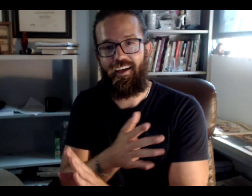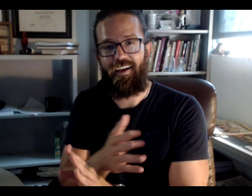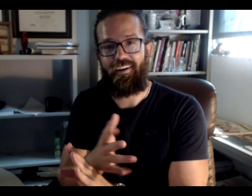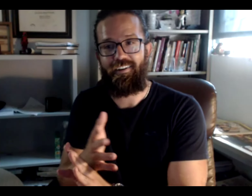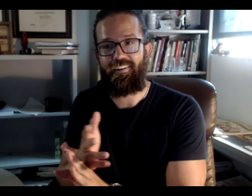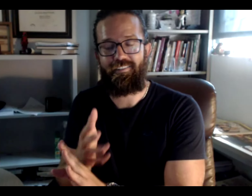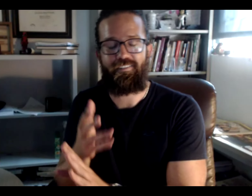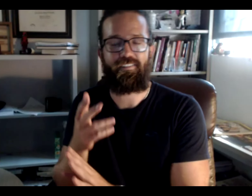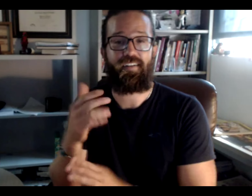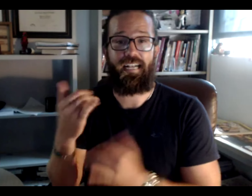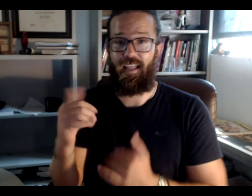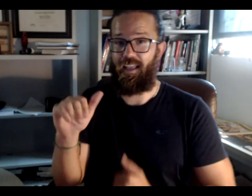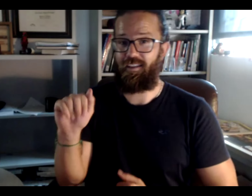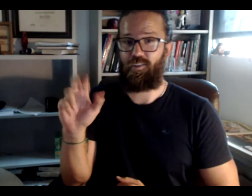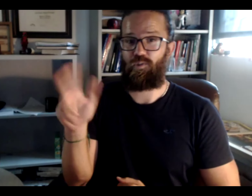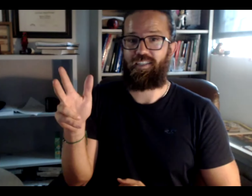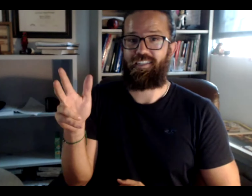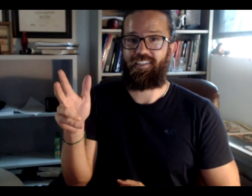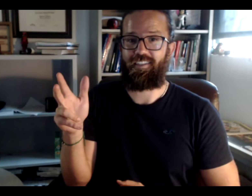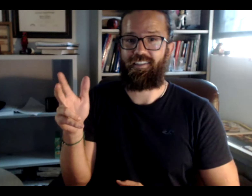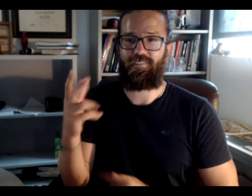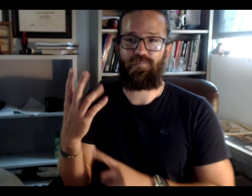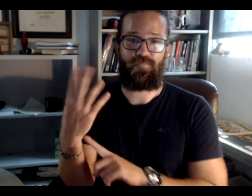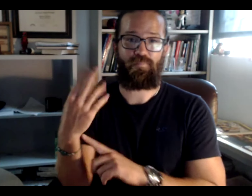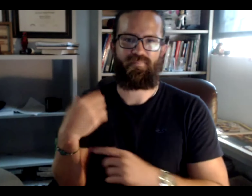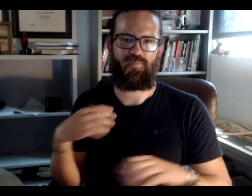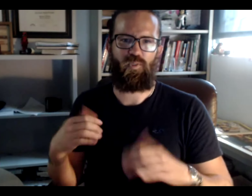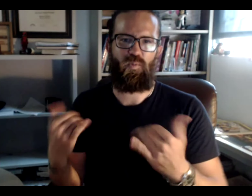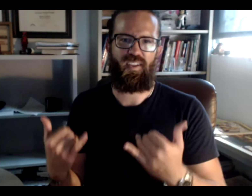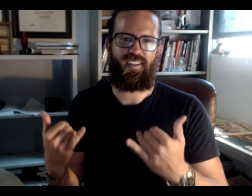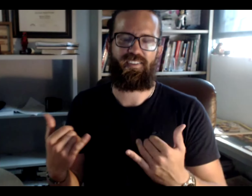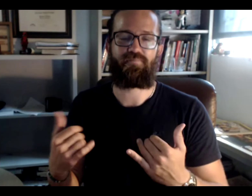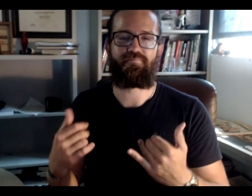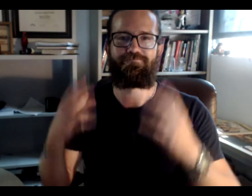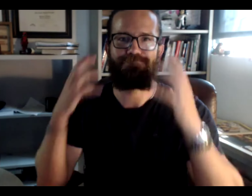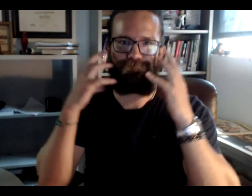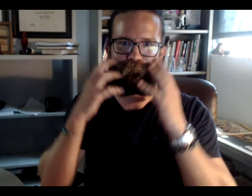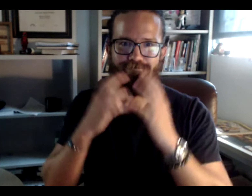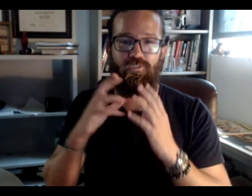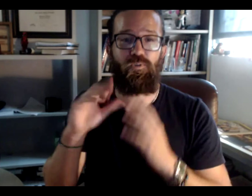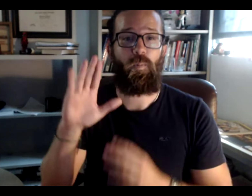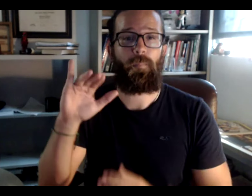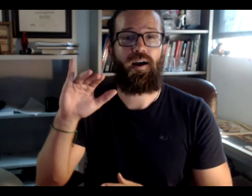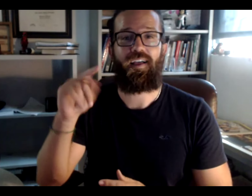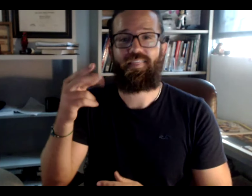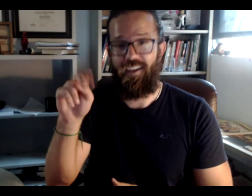So, as time has gone by, now, ASL 3 videos I'm making right now. Well, I've got the beard.